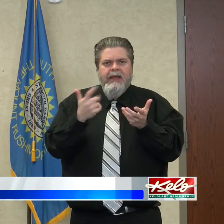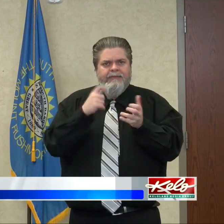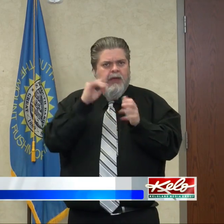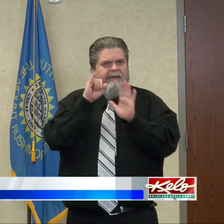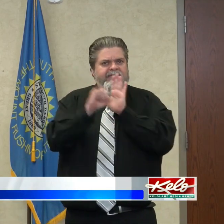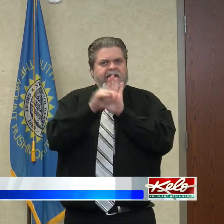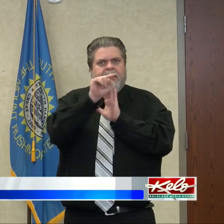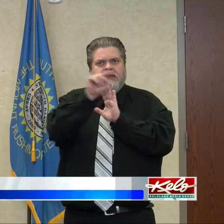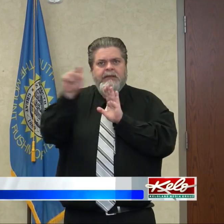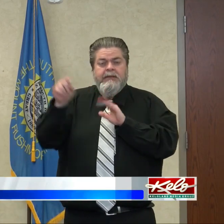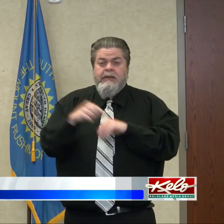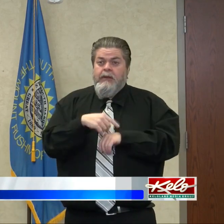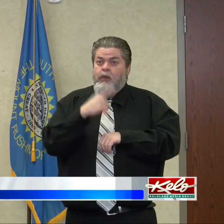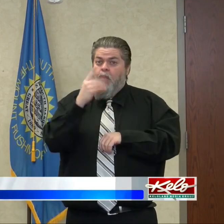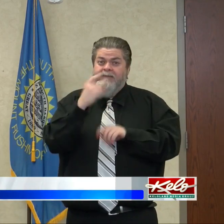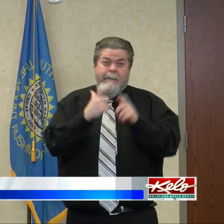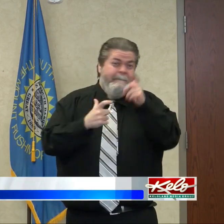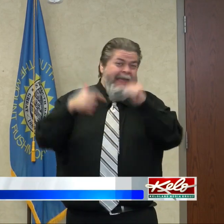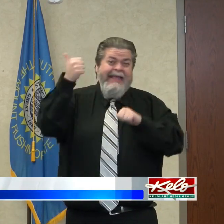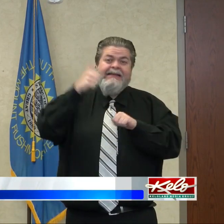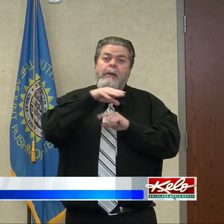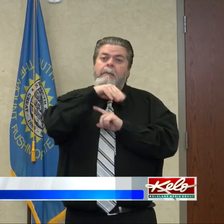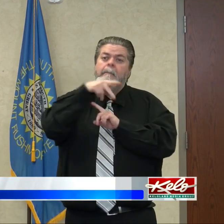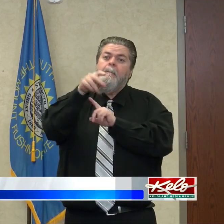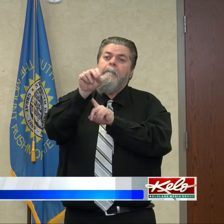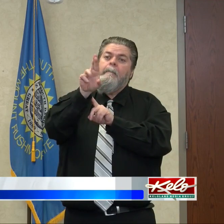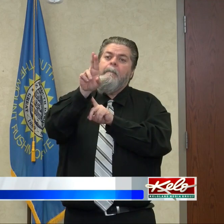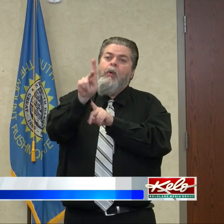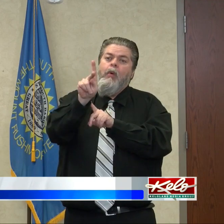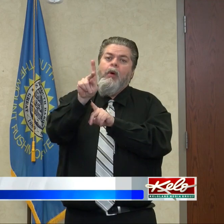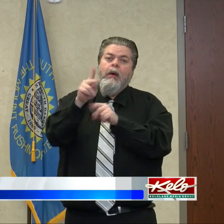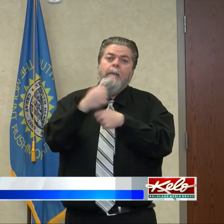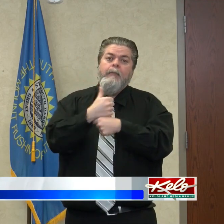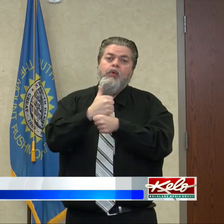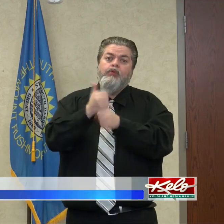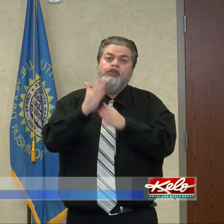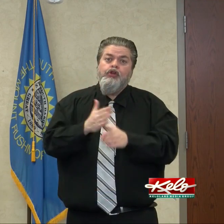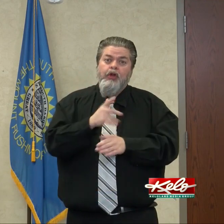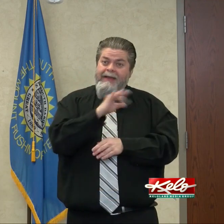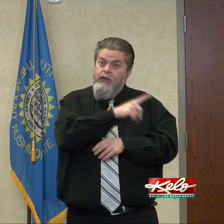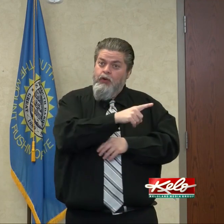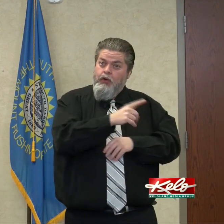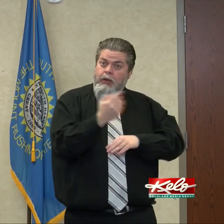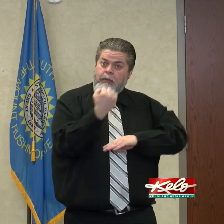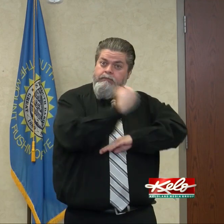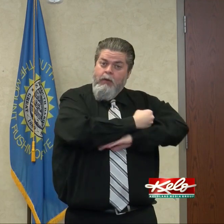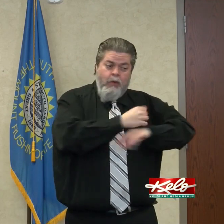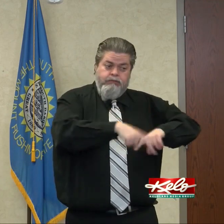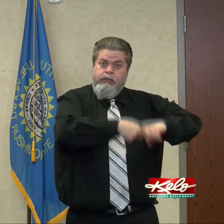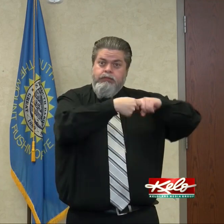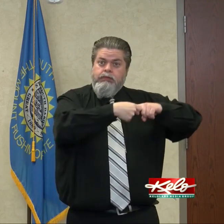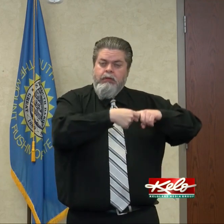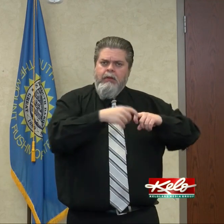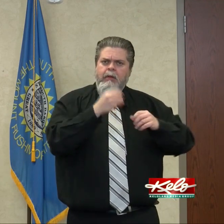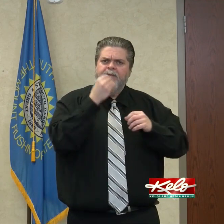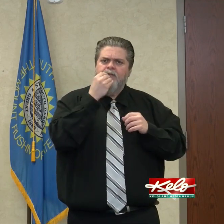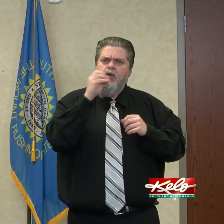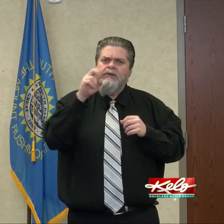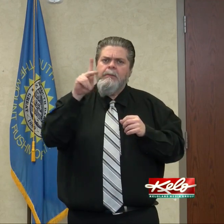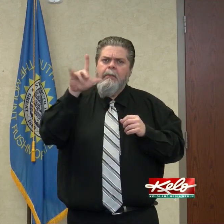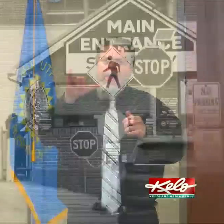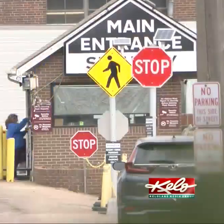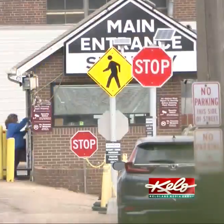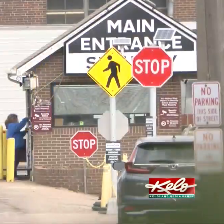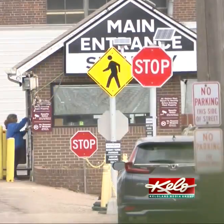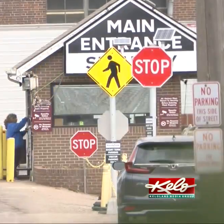of the largest pork-producing plants in the country what shutting down a place like Smithfield does to the food supply chain in